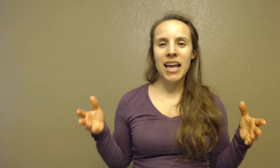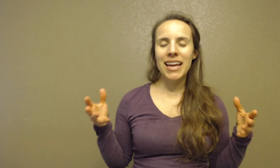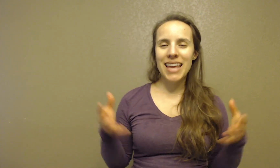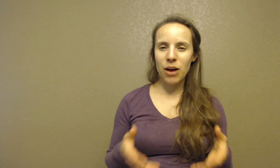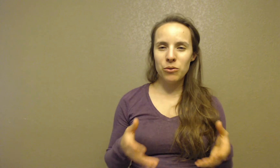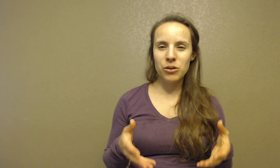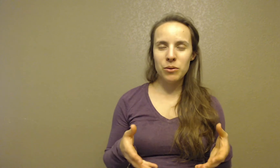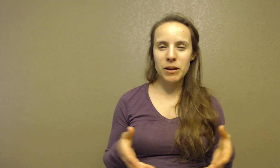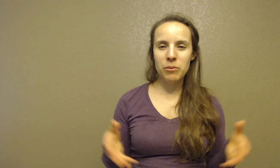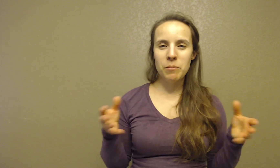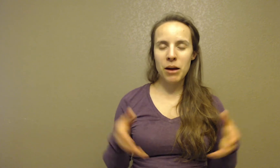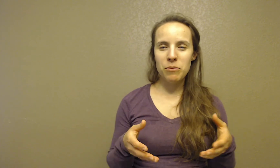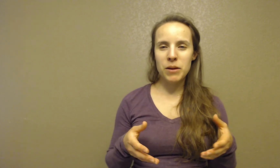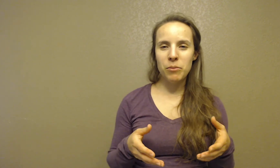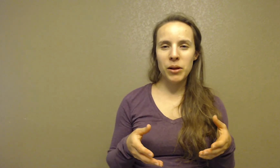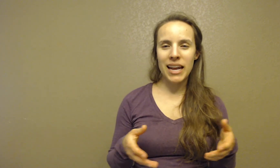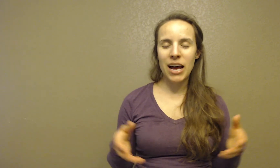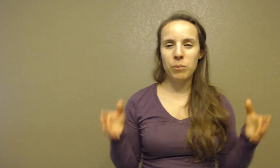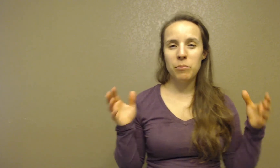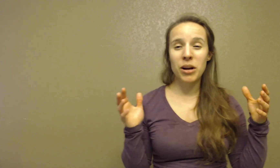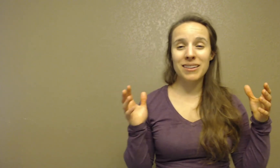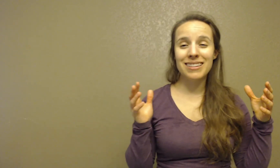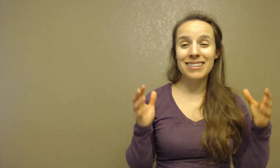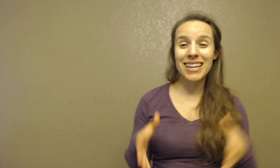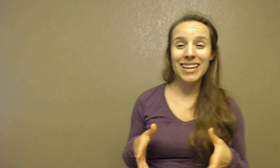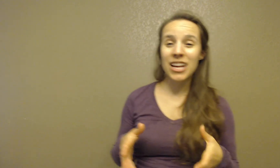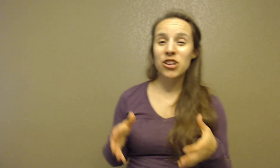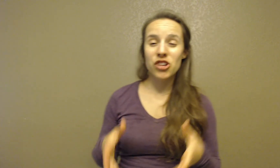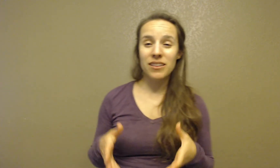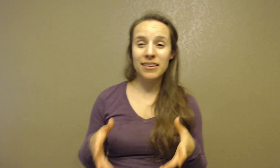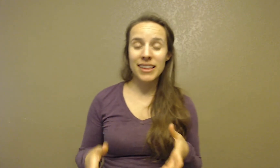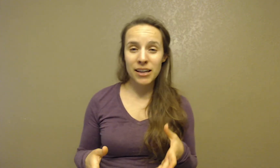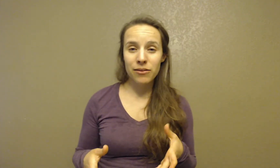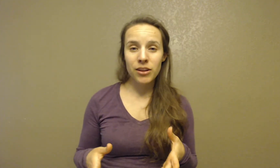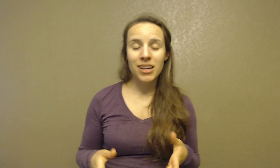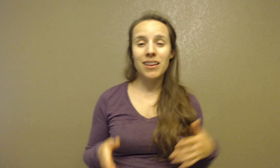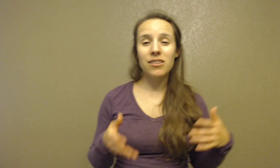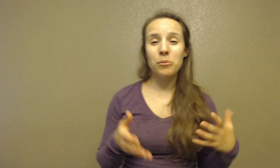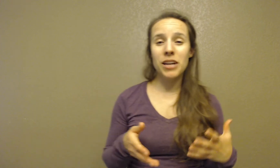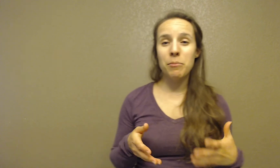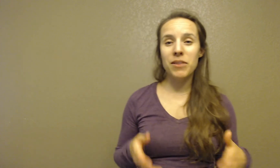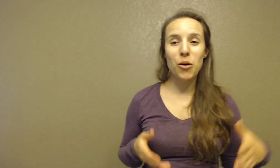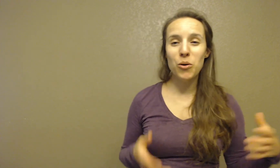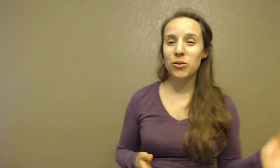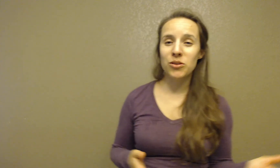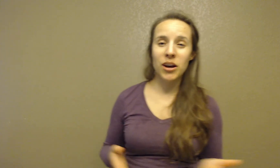encountered with people, met with people, and how people got to see Jesus live. They saw Him die, but they also saw